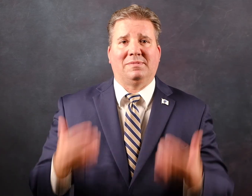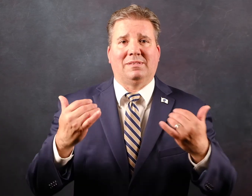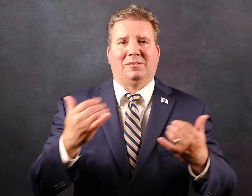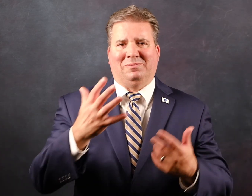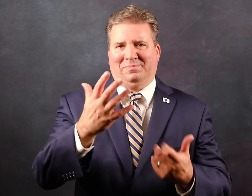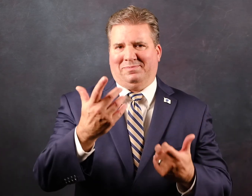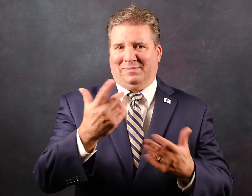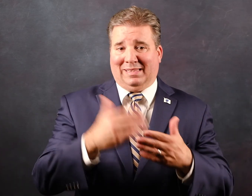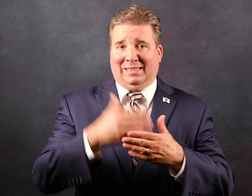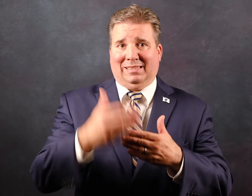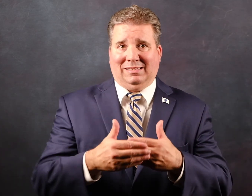stop